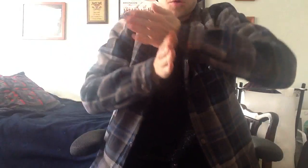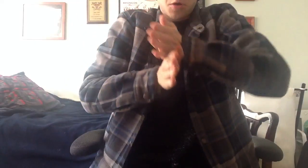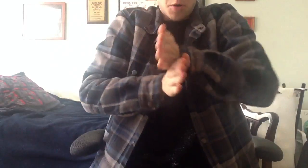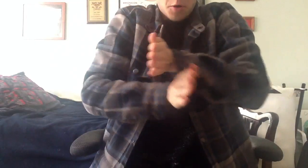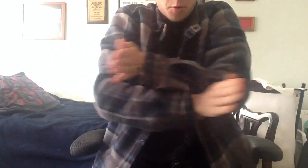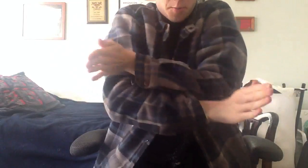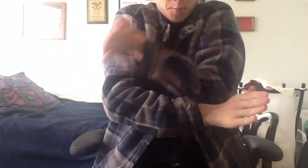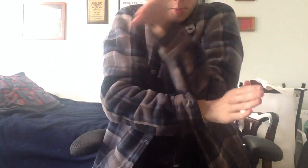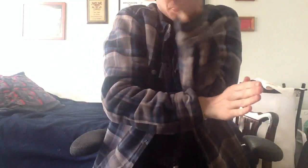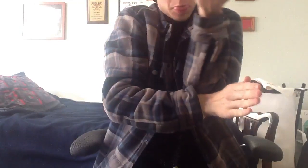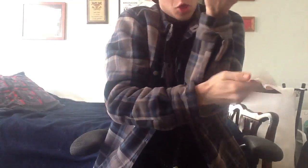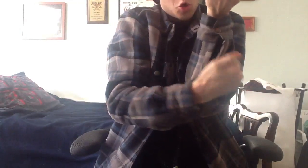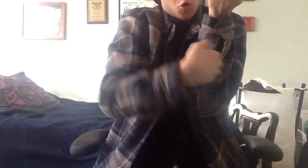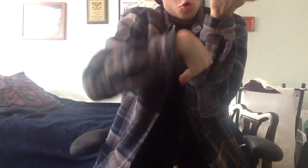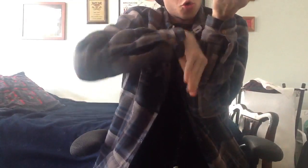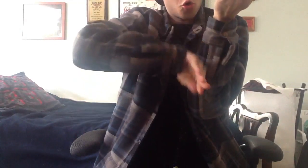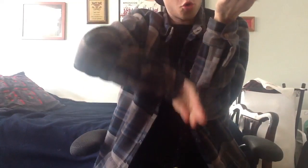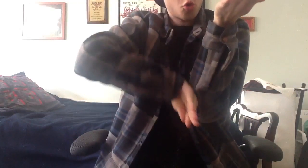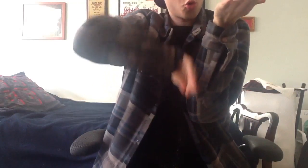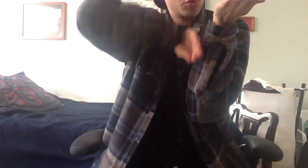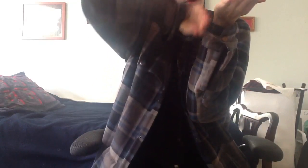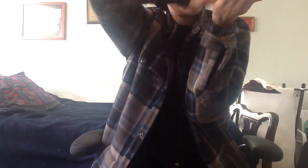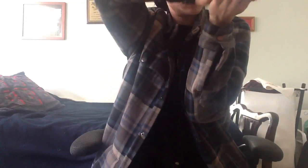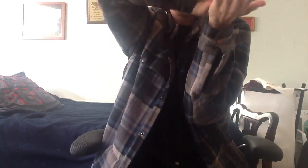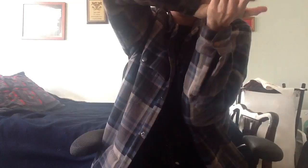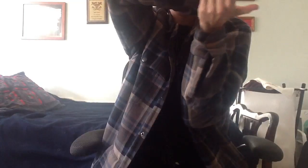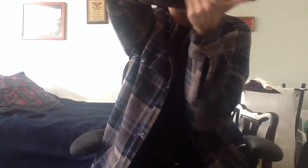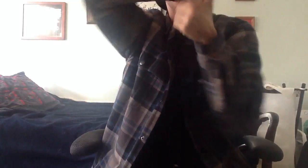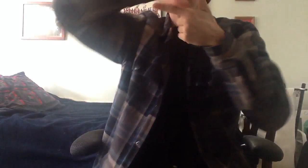I ain't really wanna do it, but I did it to him, nigga I'm gone